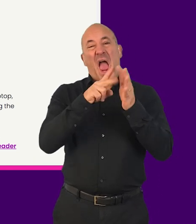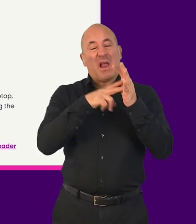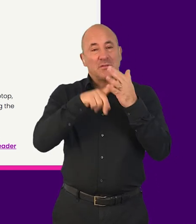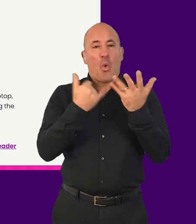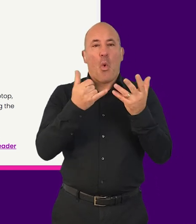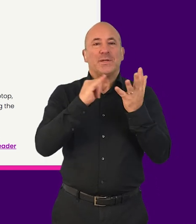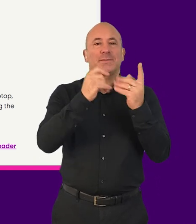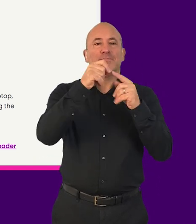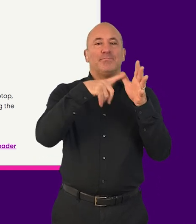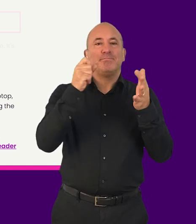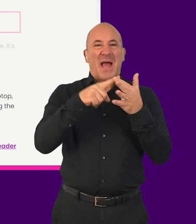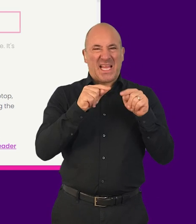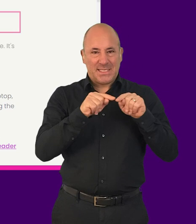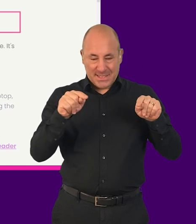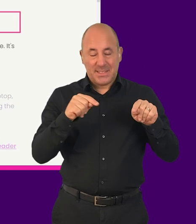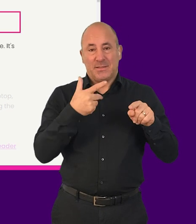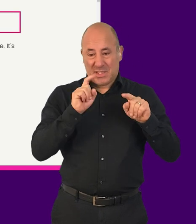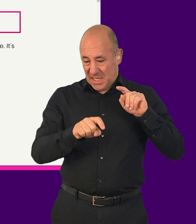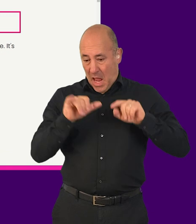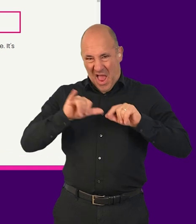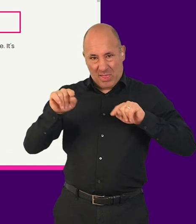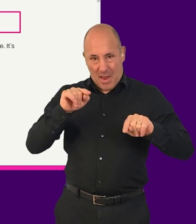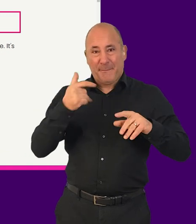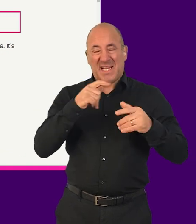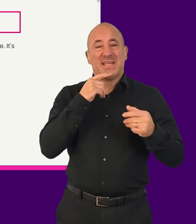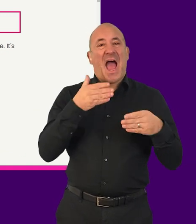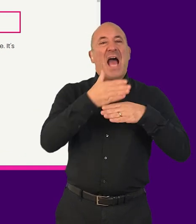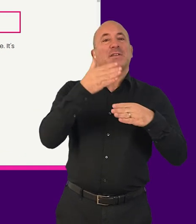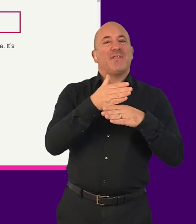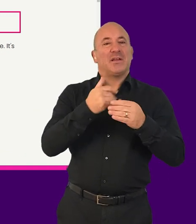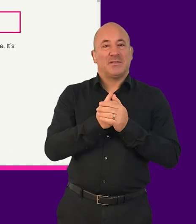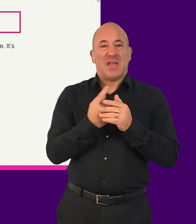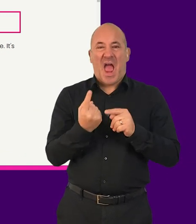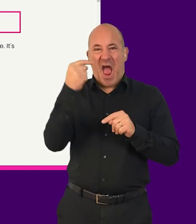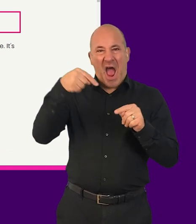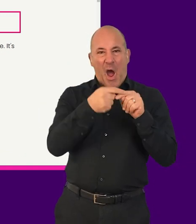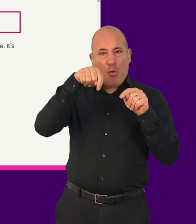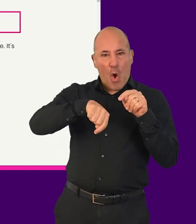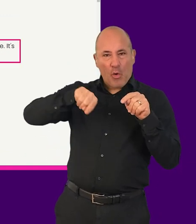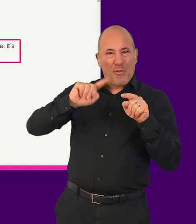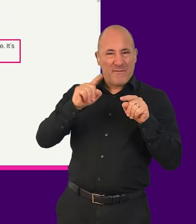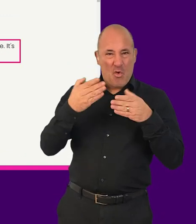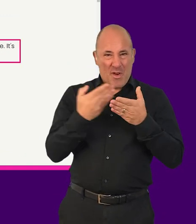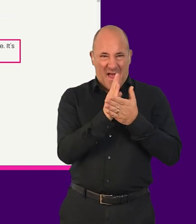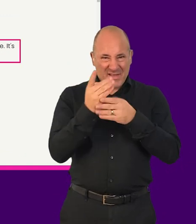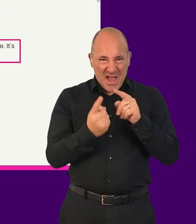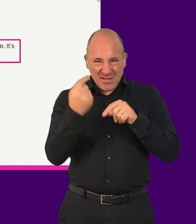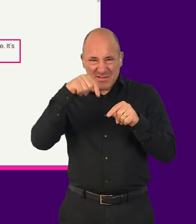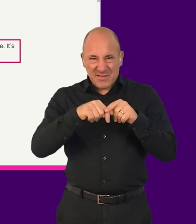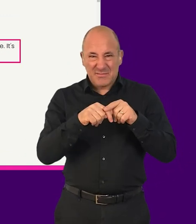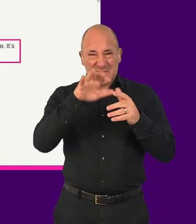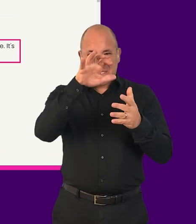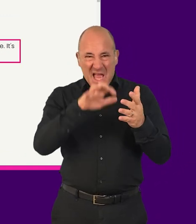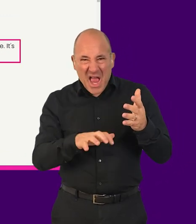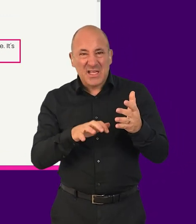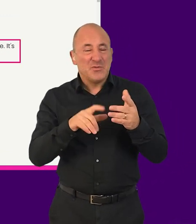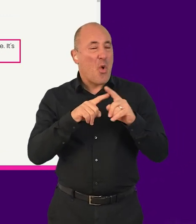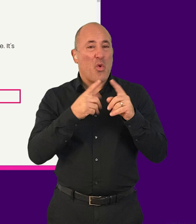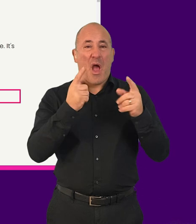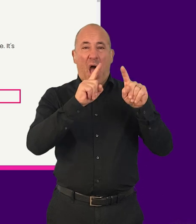activate buttons. The arrow keys are used to navigate static content such as text, as well as to interact with components such